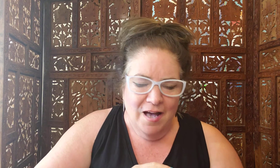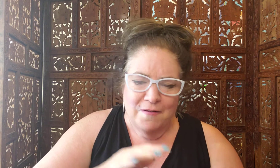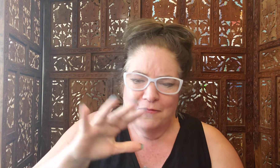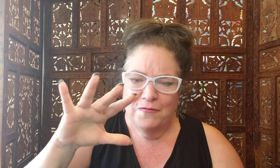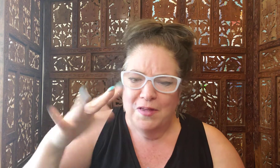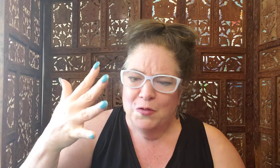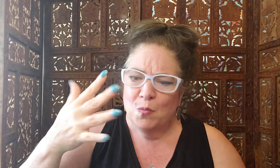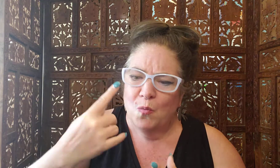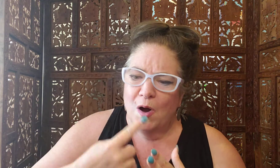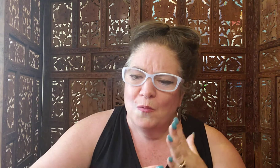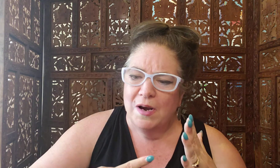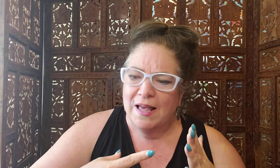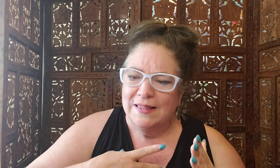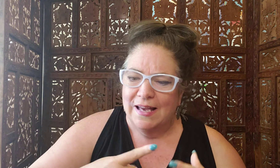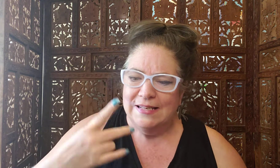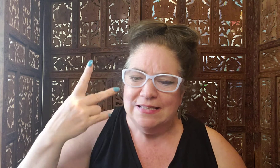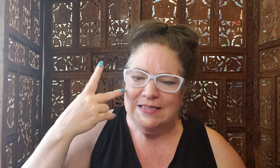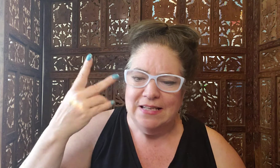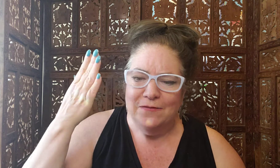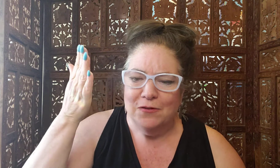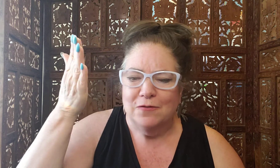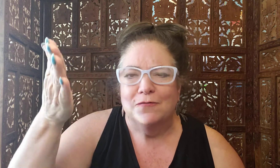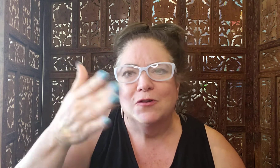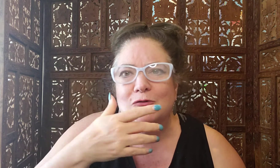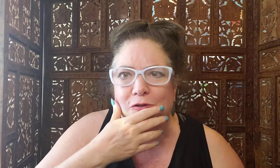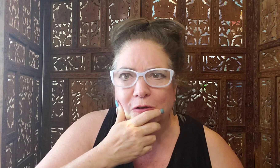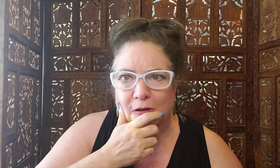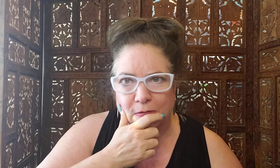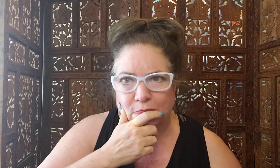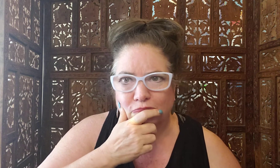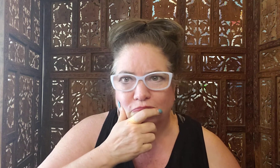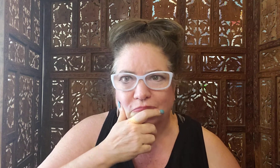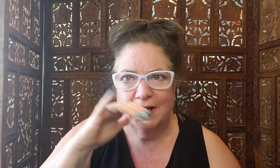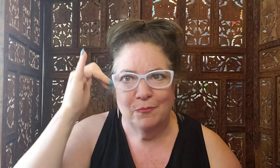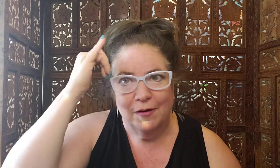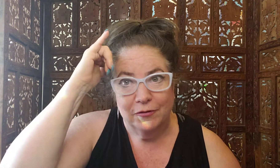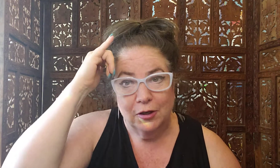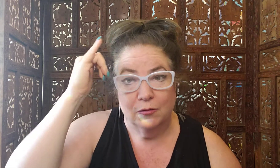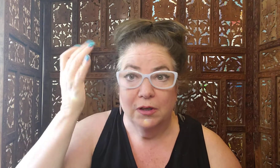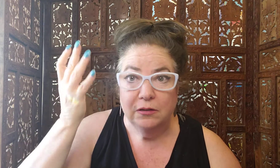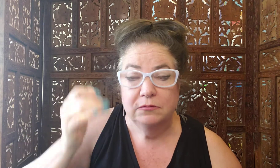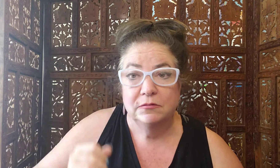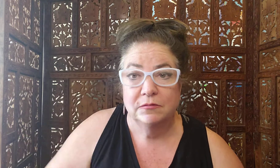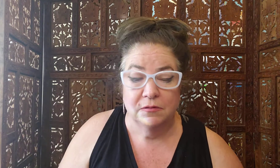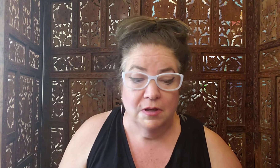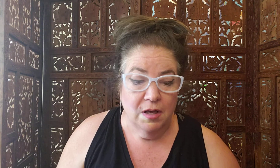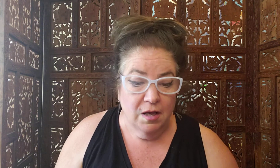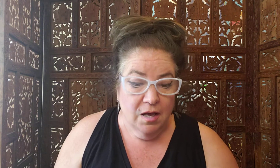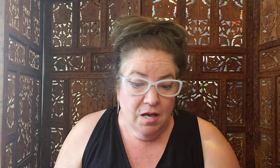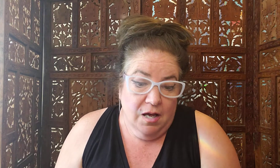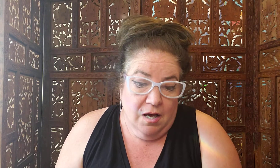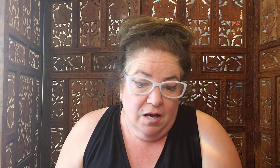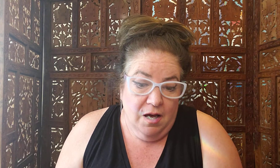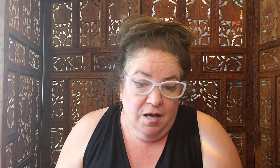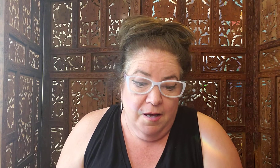Uh, fifth, what would I like to see for the future of Buffalo? Well, um,